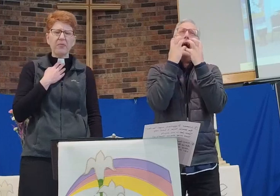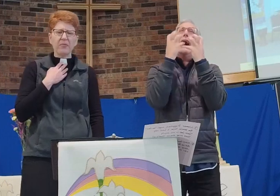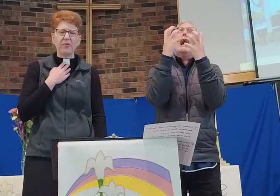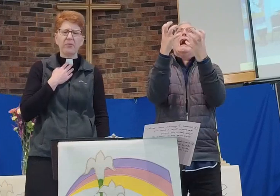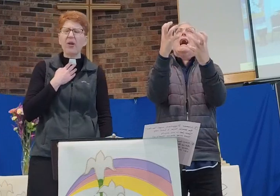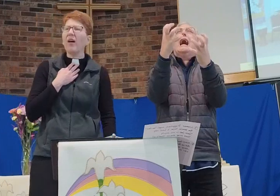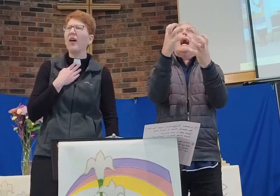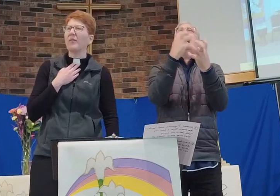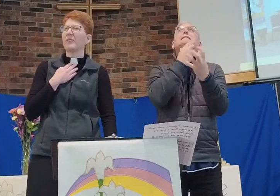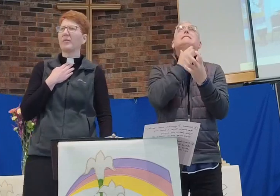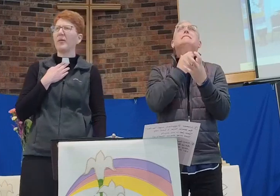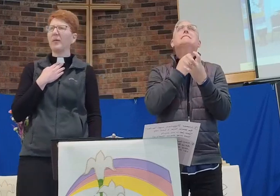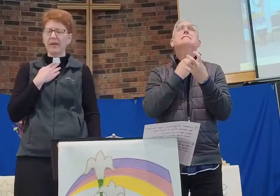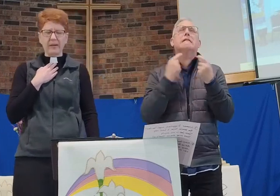was raw from my wiggling.